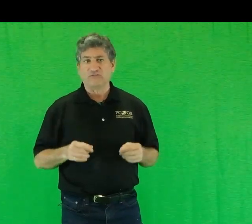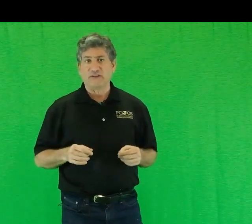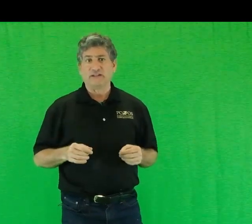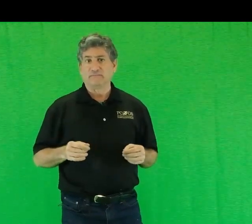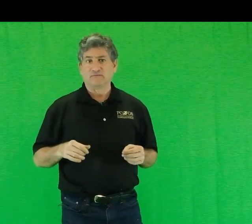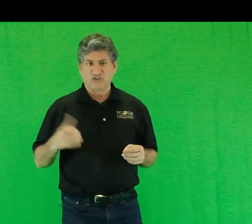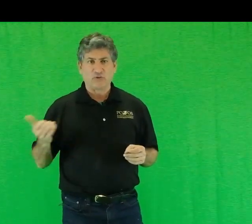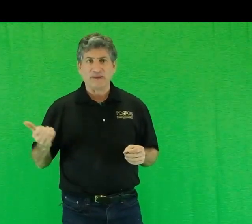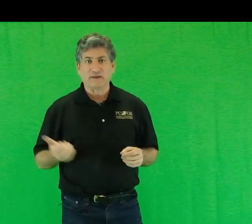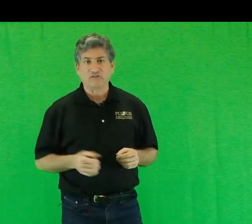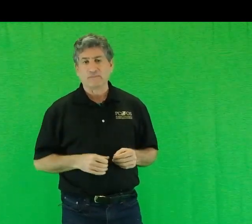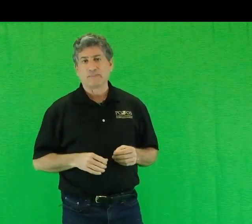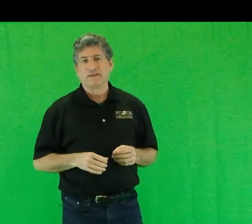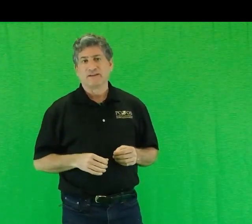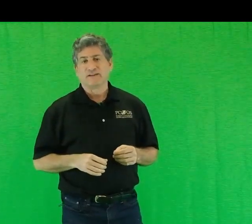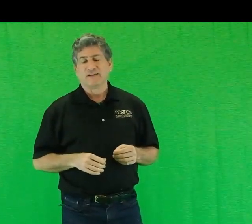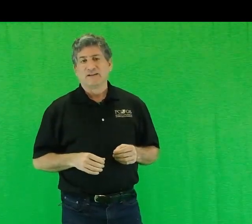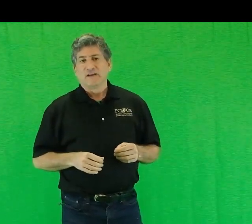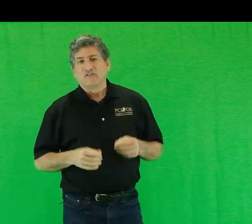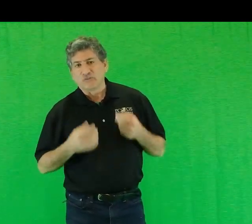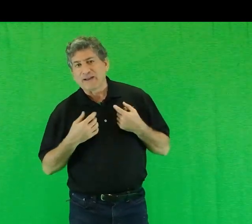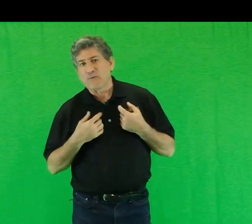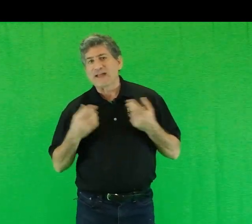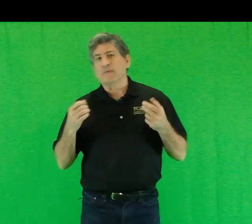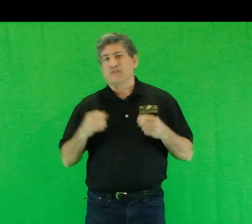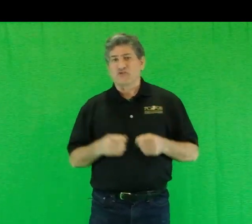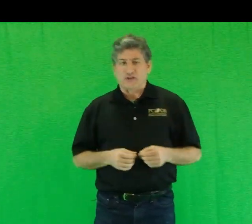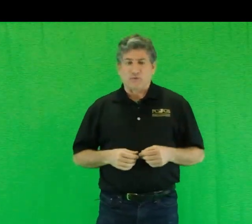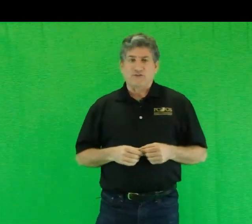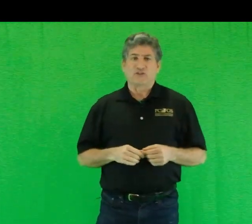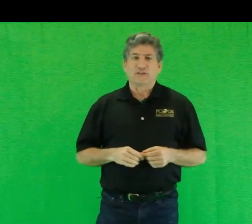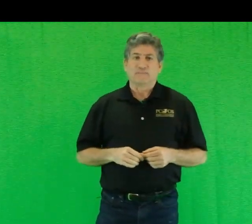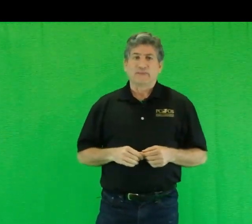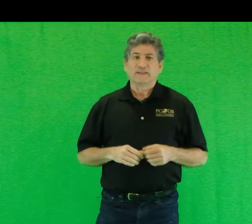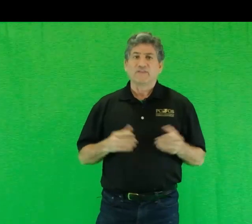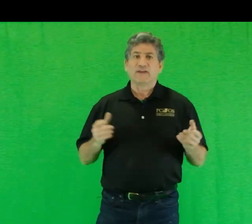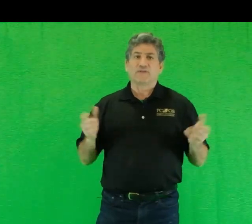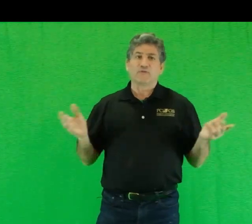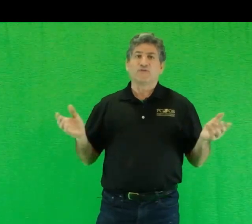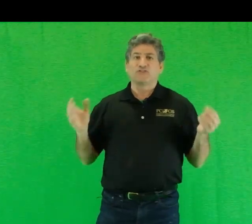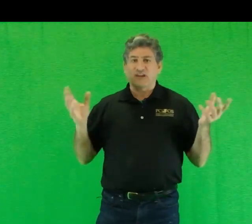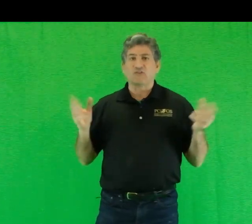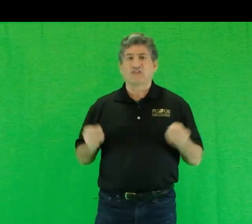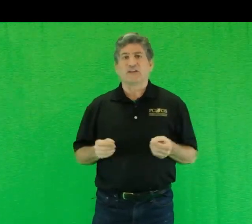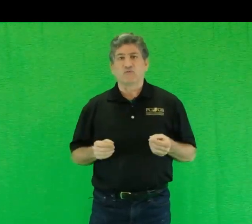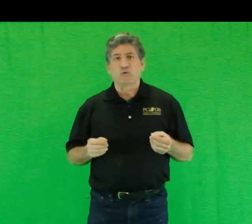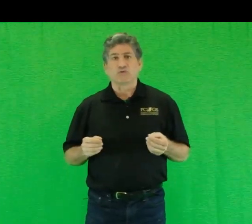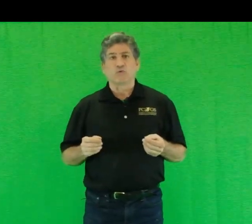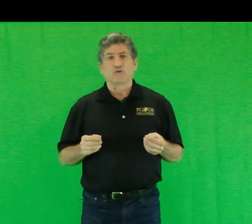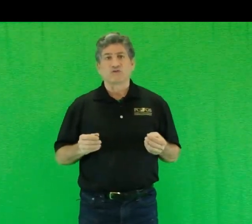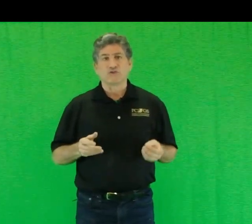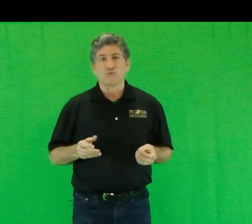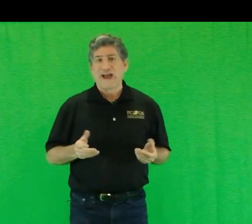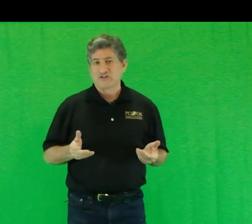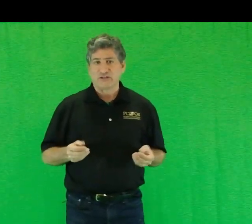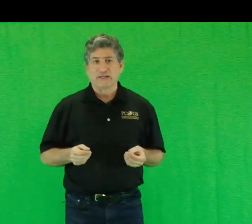feed it to their pigs. To my grandmother's generation, living through the scarcity of World War II rationing,